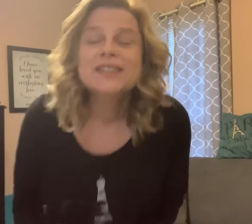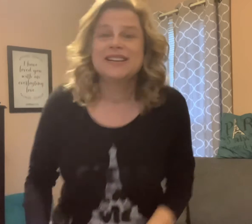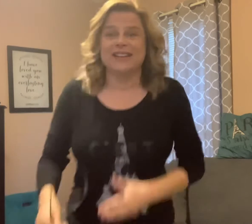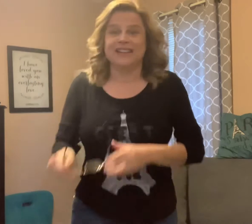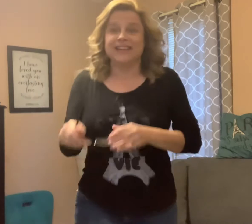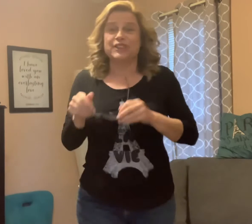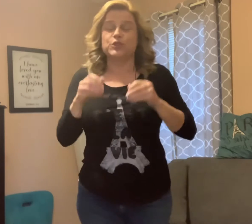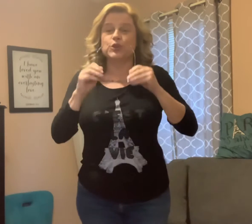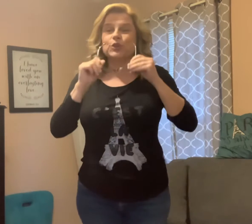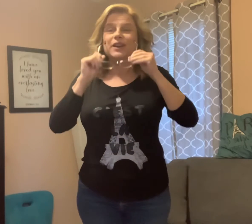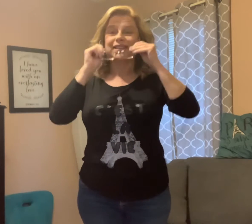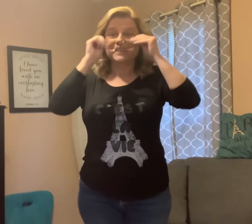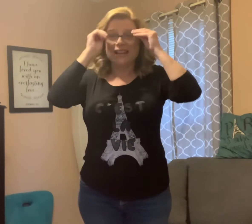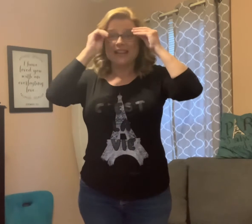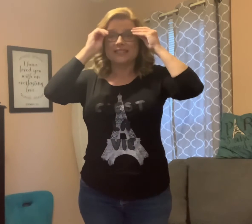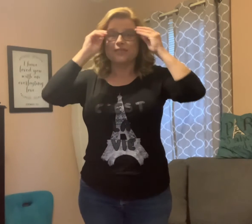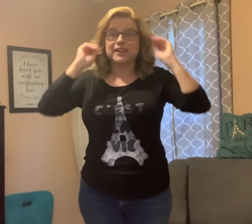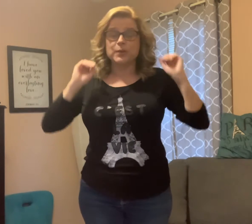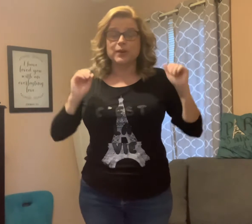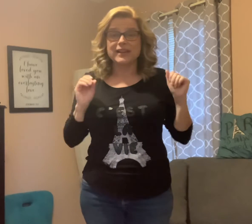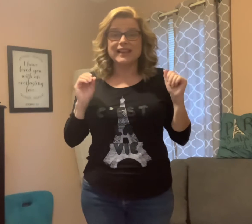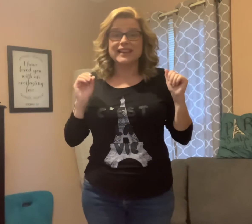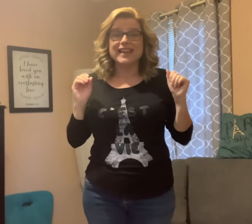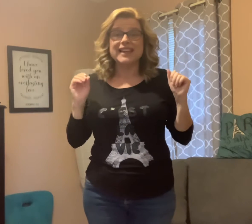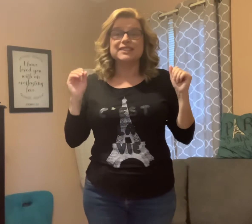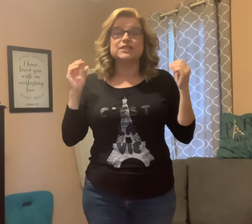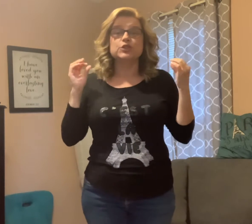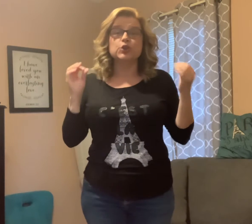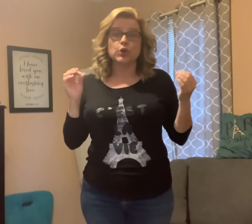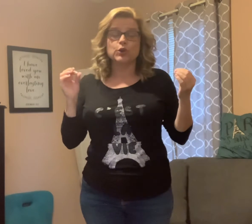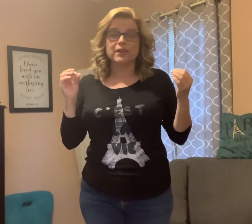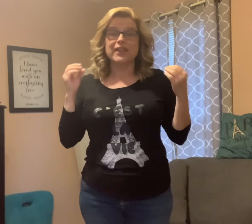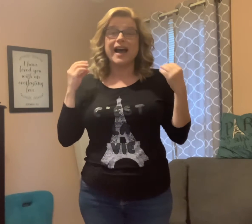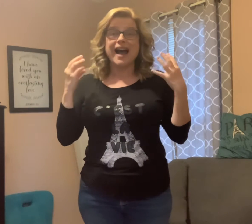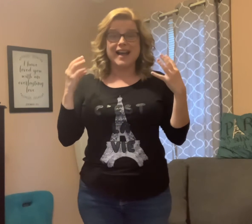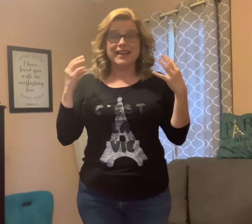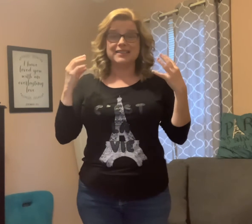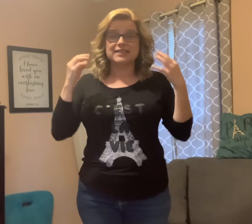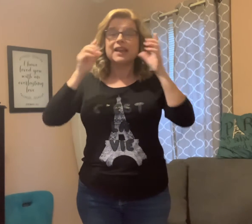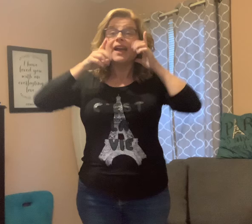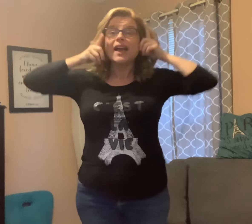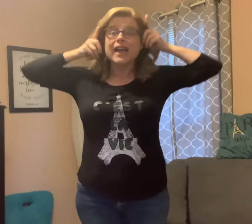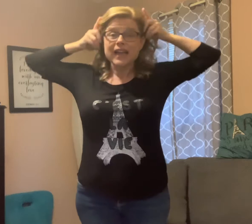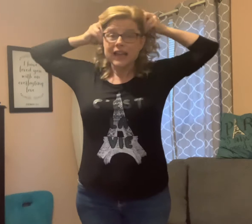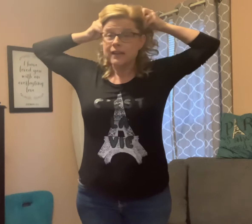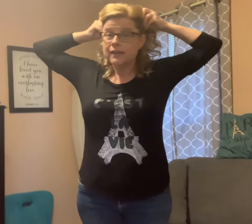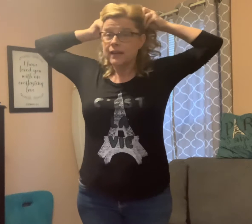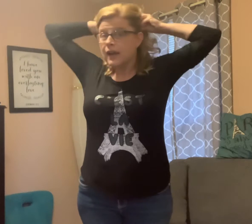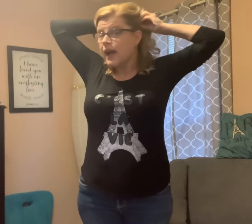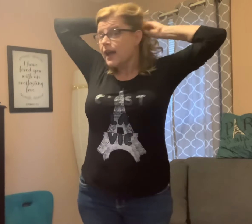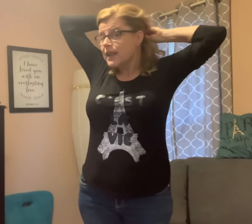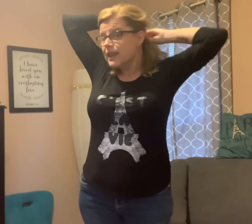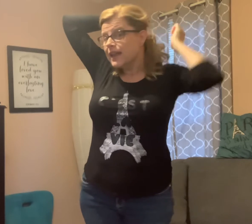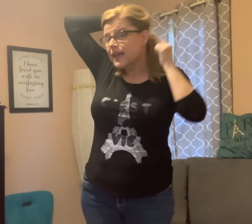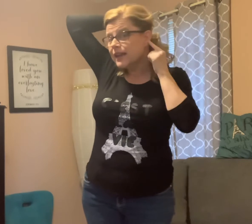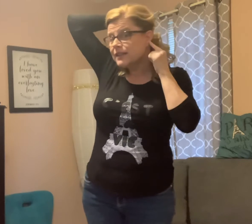Les yeux. It's a funny word. Les yeux. The eyes. Et les